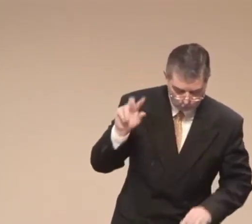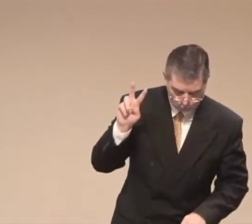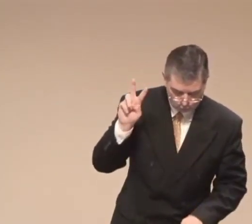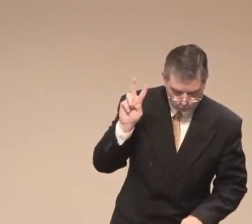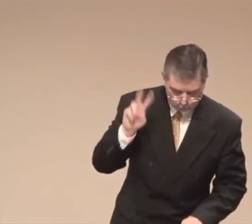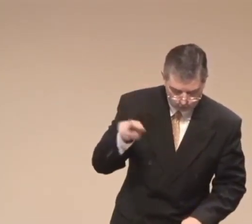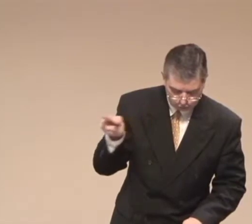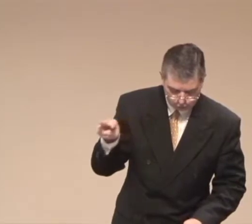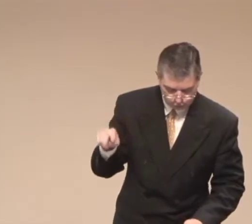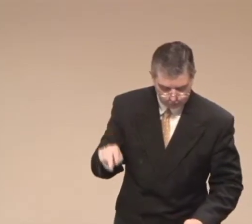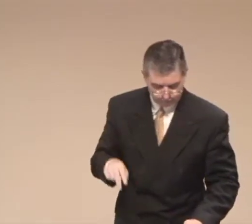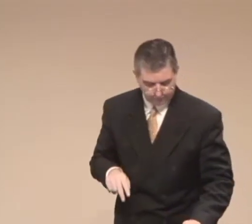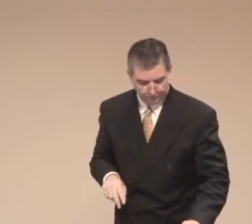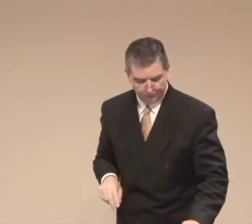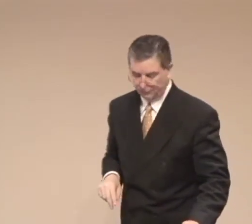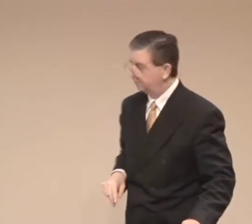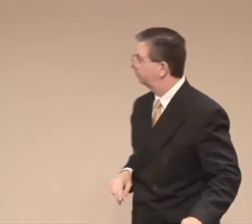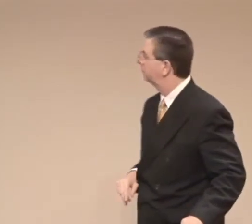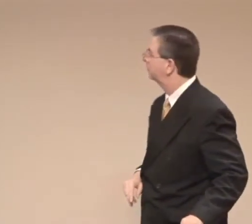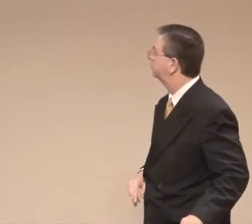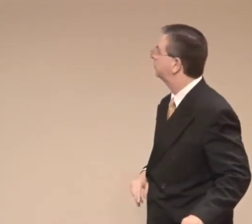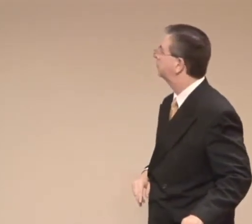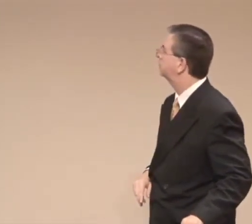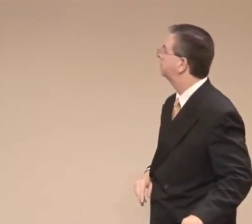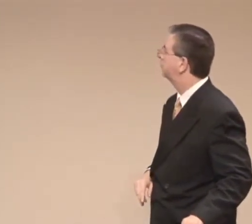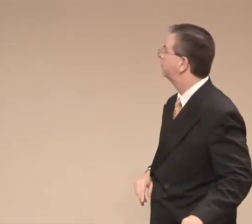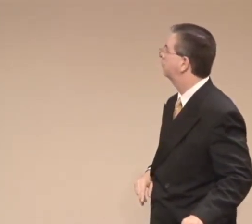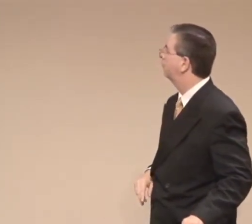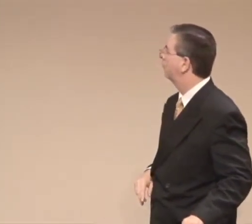Proverbs chapter 23 verse 22.